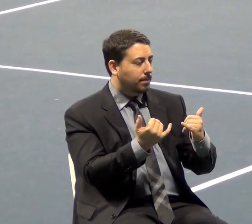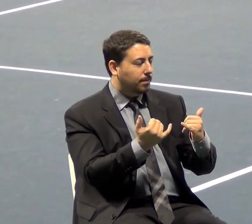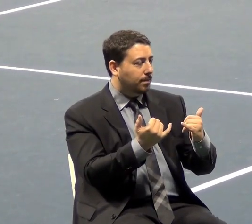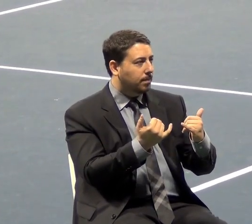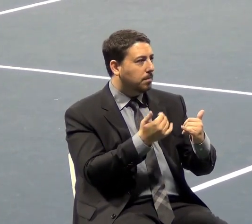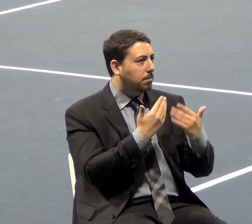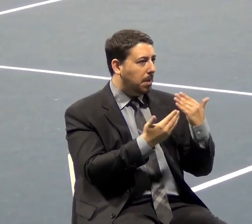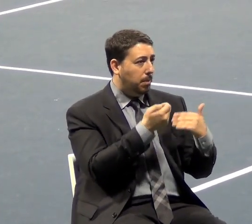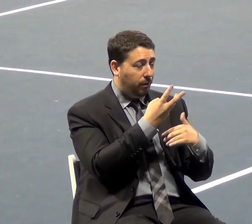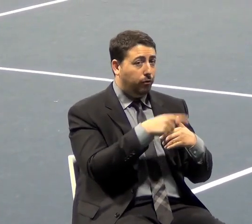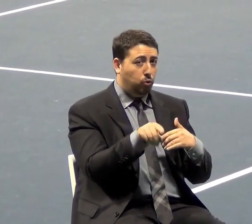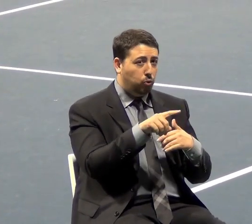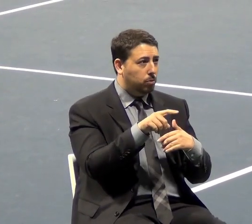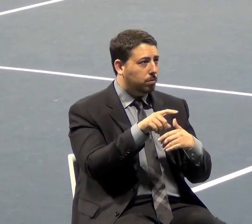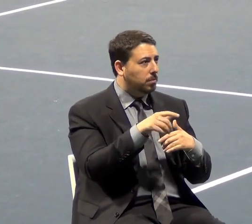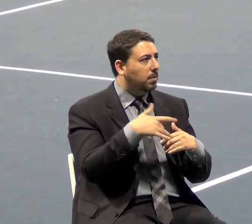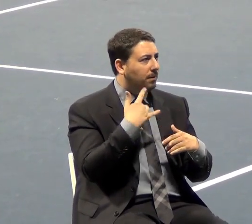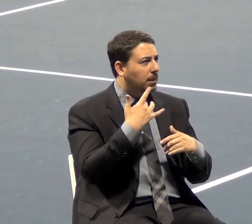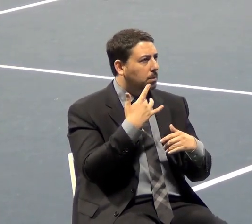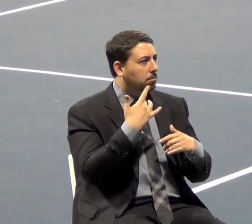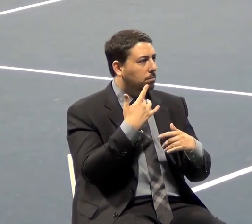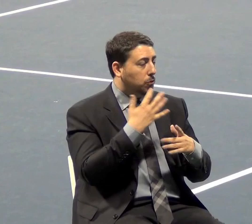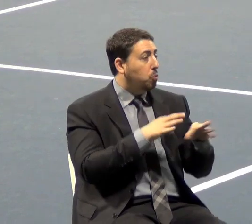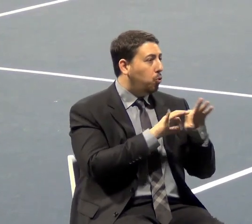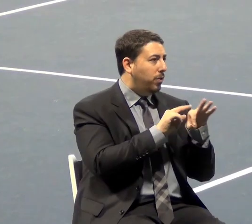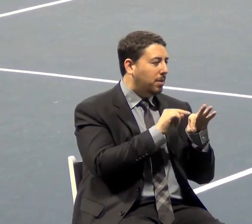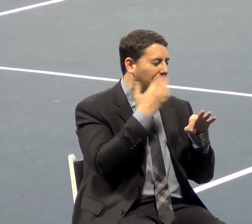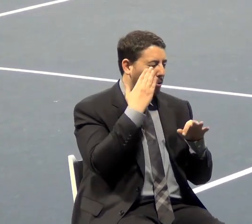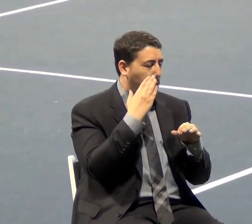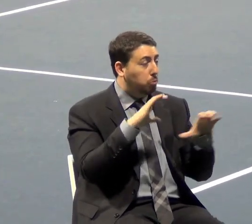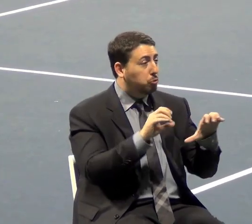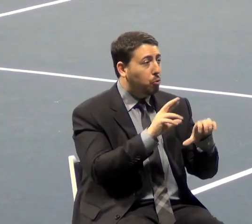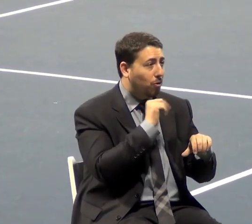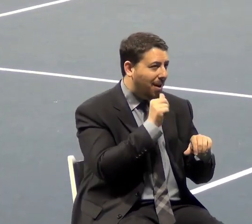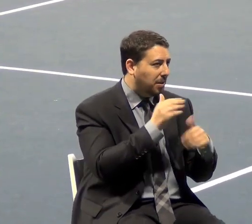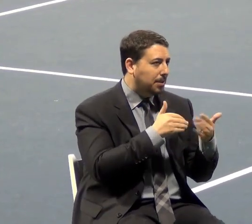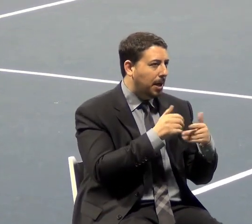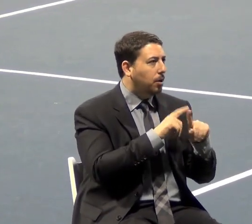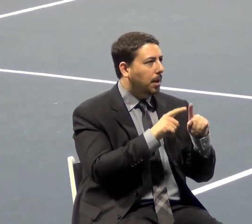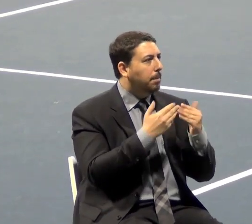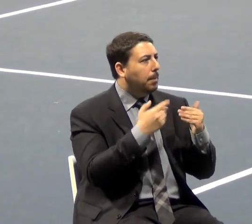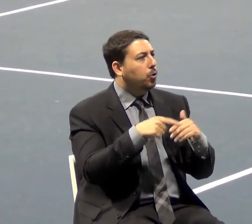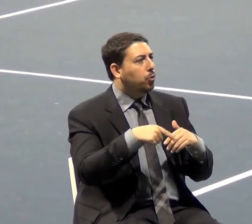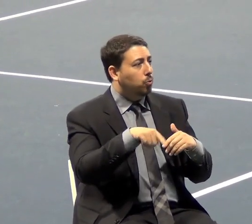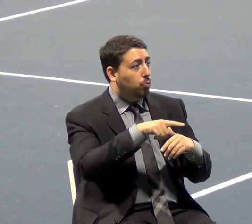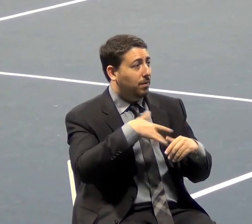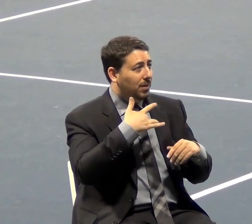of you here that think that it'd be worthwhile, whether you do it or not, doesn't matter, but you might think somebody else should have the right to drink raw milk.